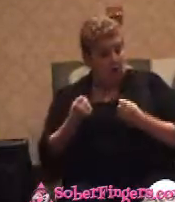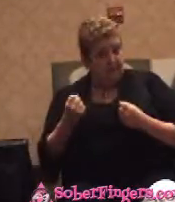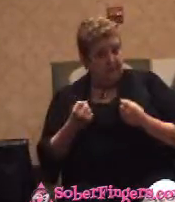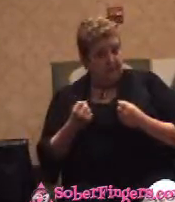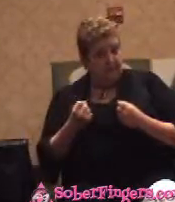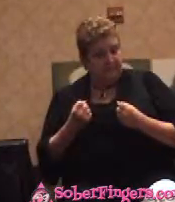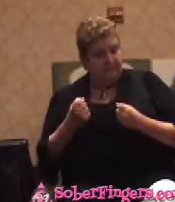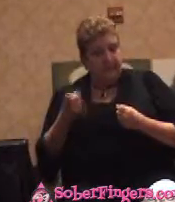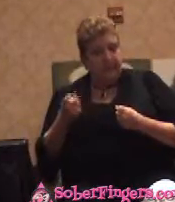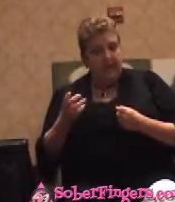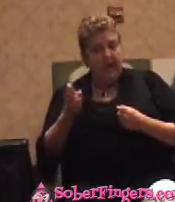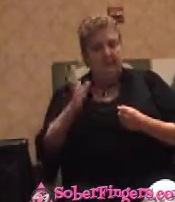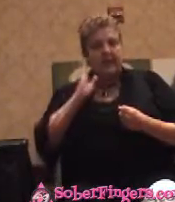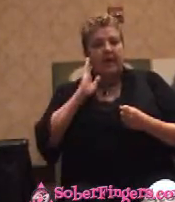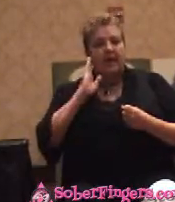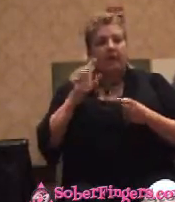she would take notes when she went to class.